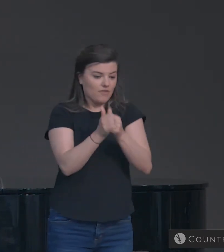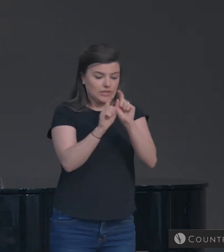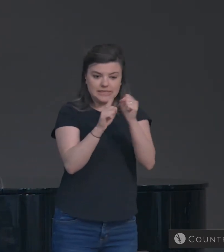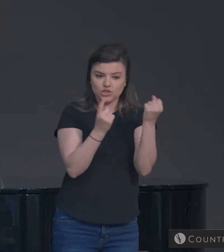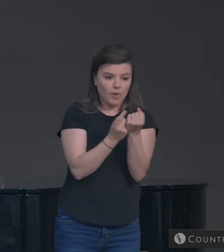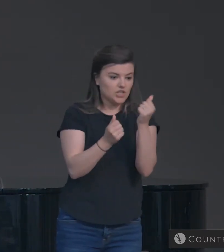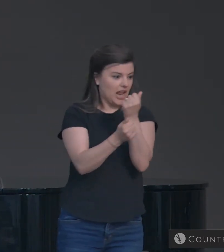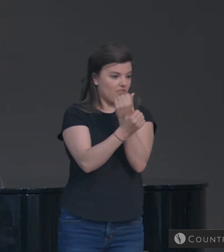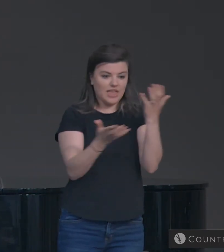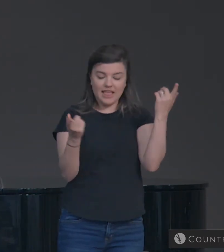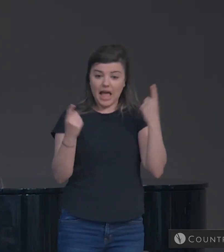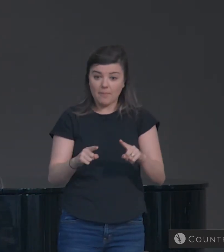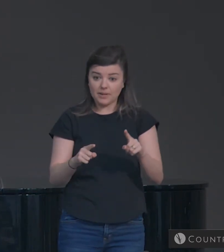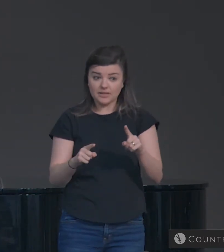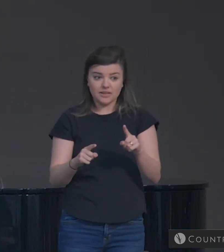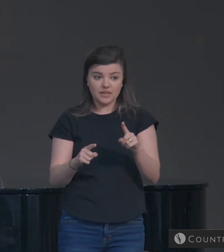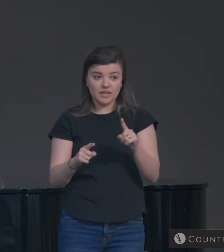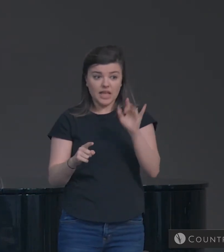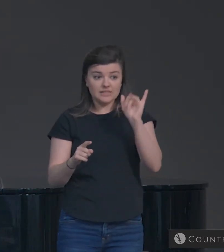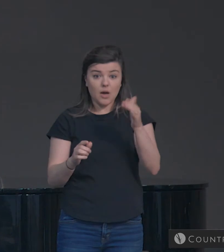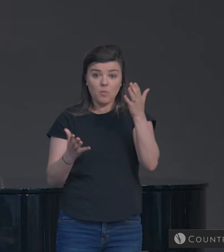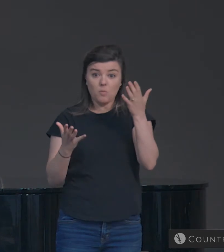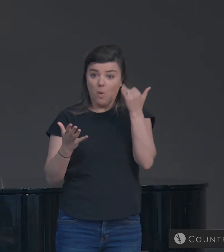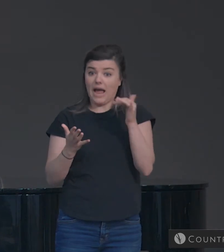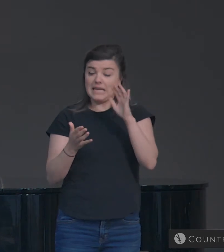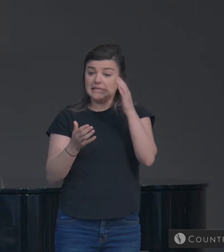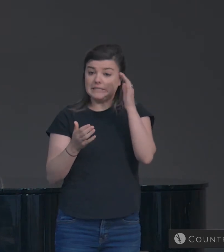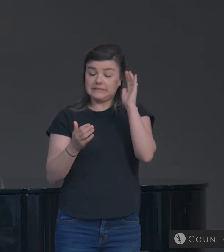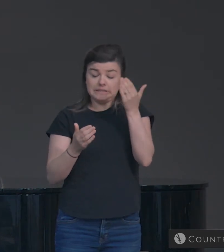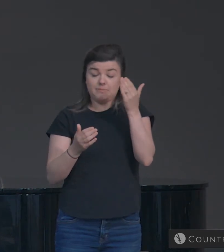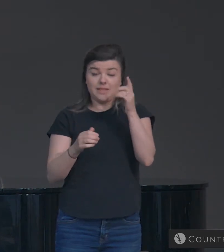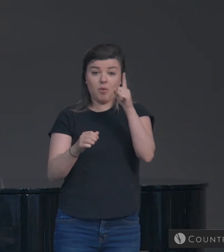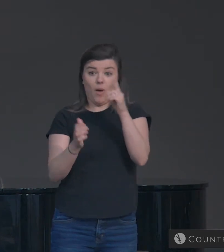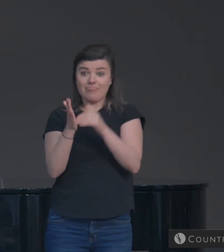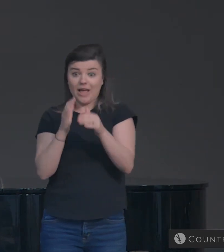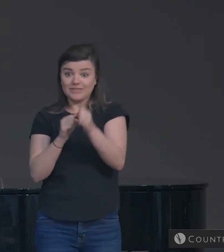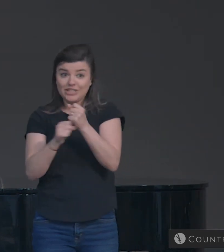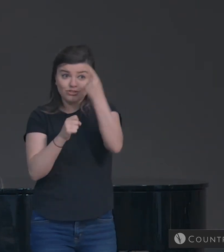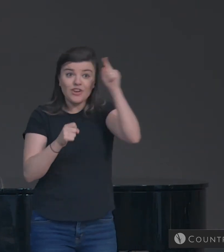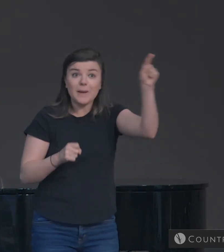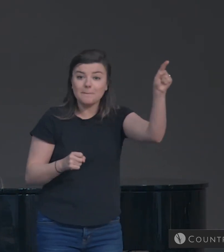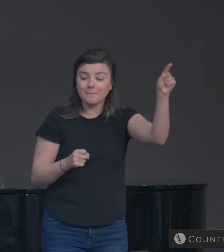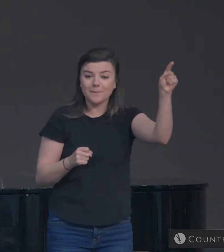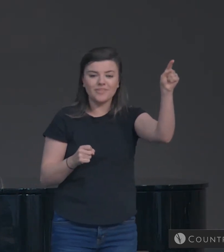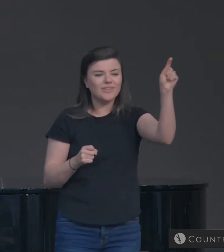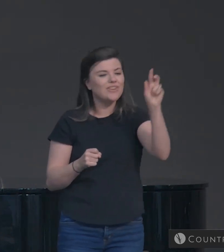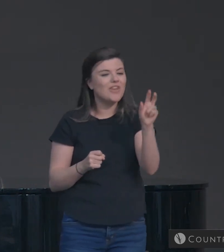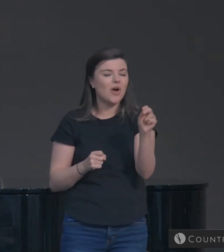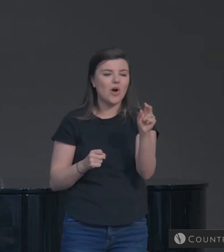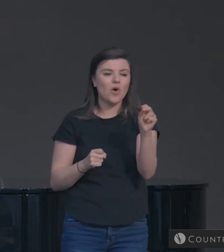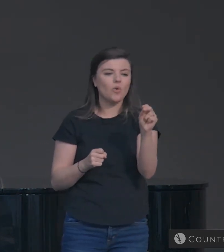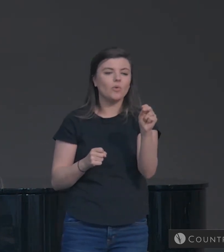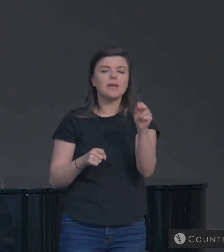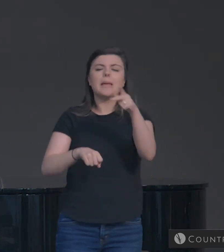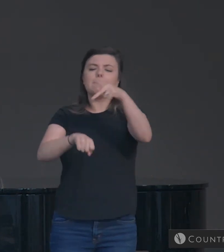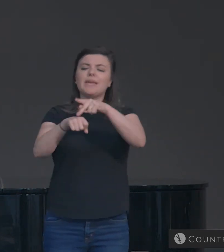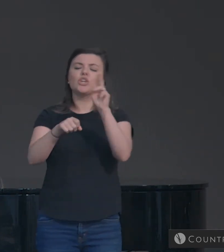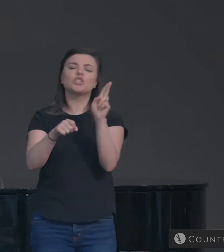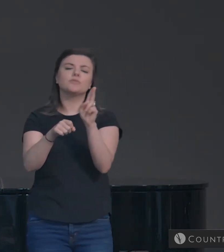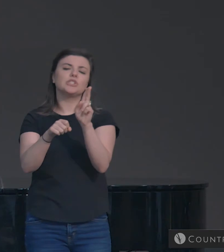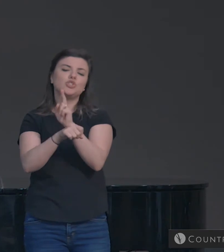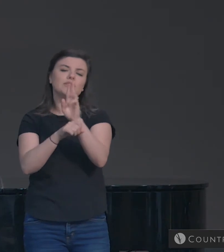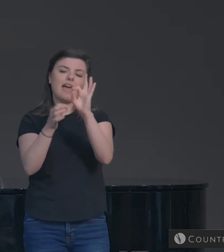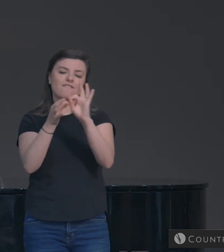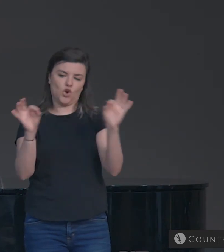everything that happens everywhere. Is that why it seems like a thousand years? No, he's just using this phrase